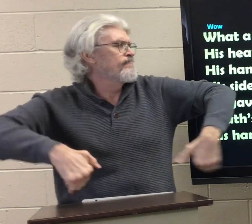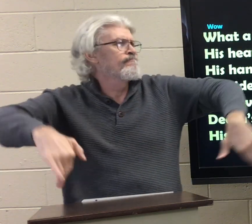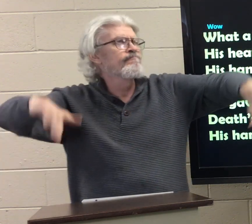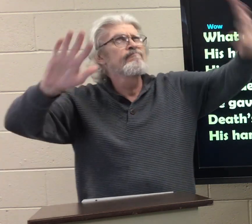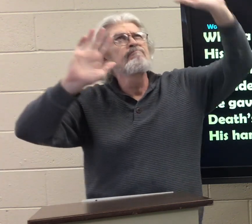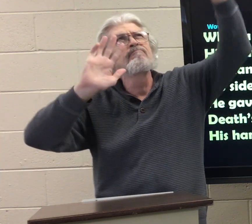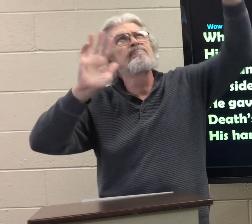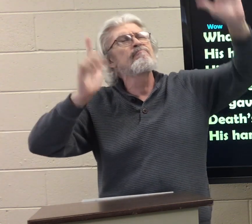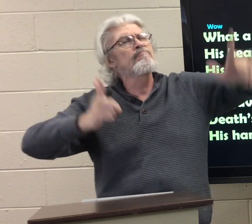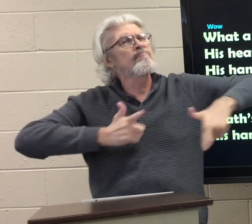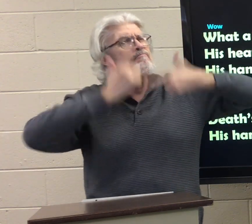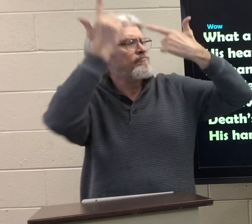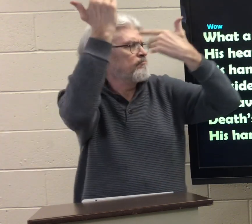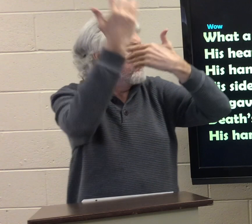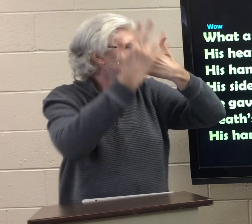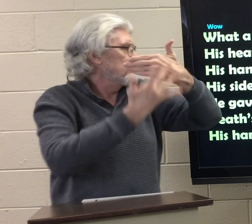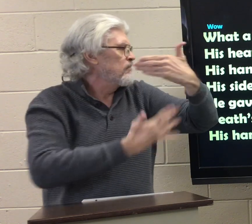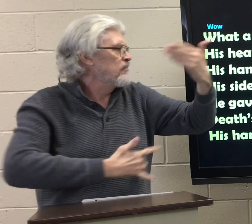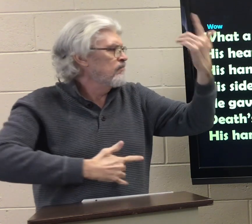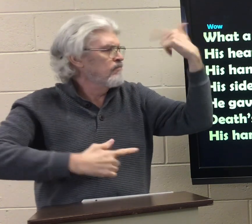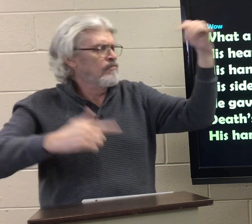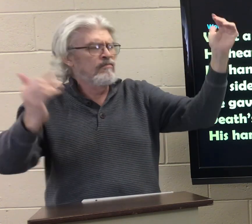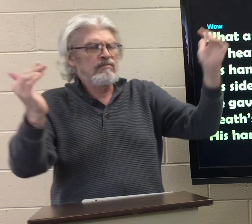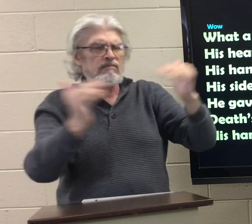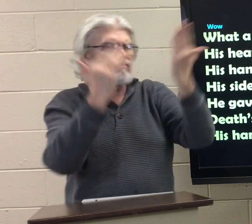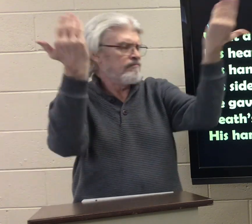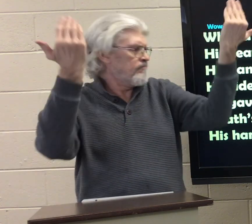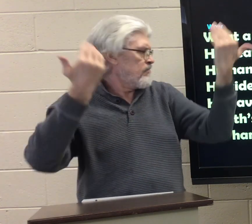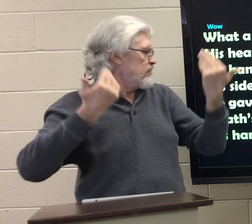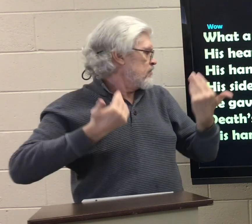gave his life blood for even me.